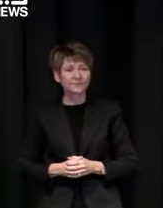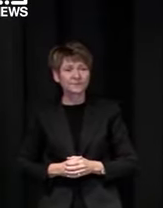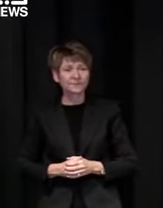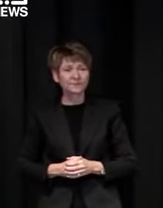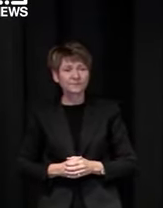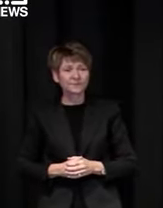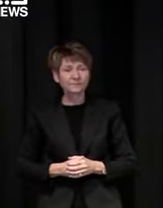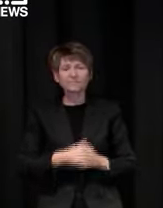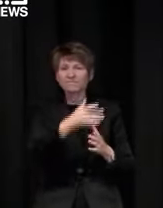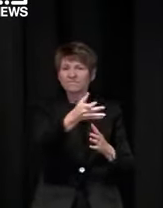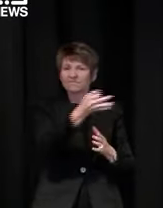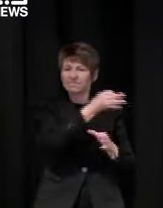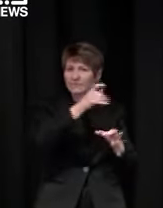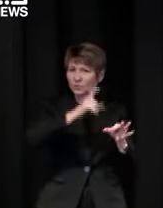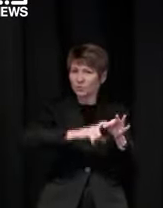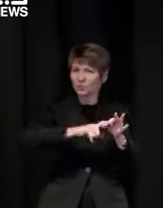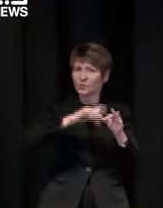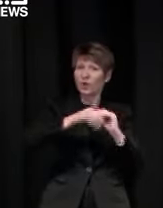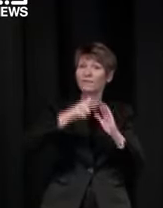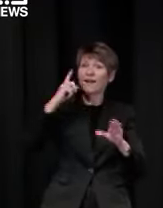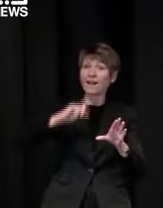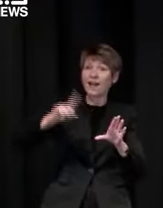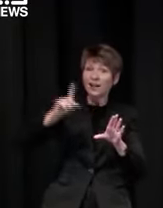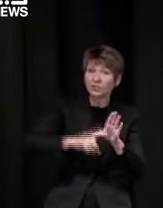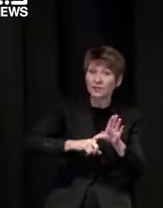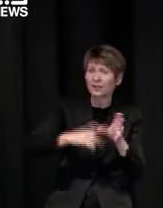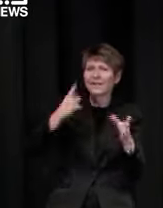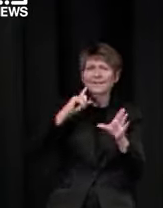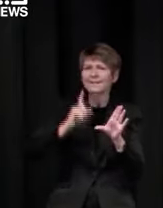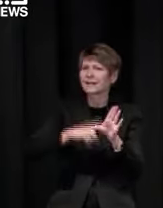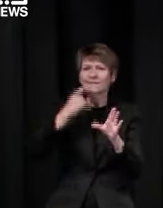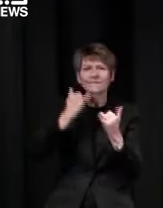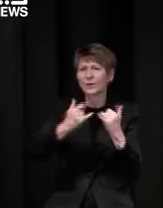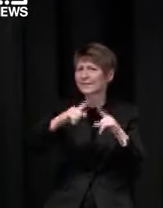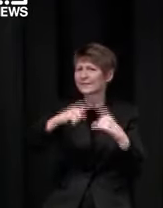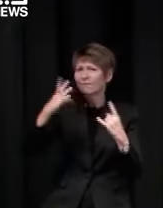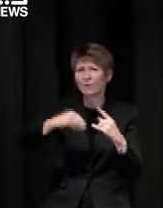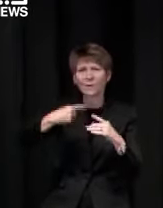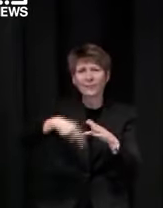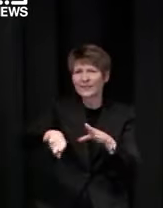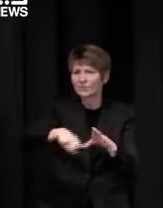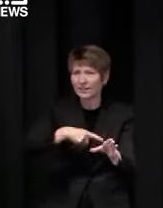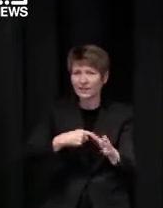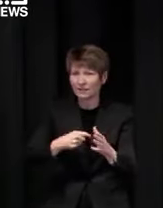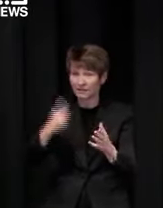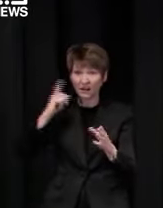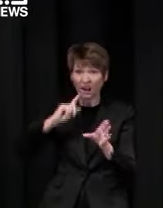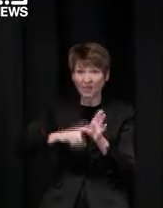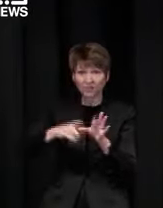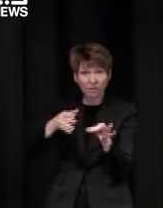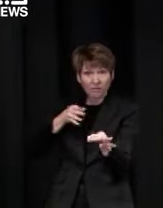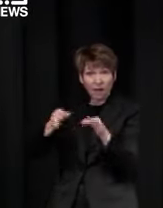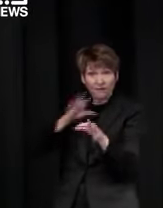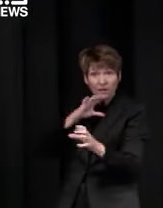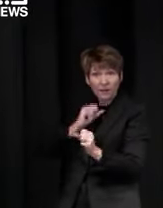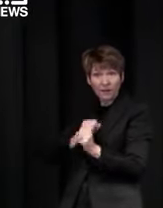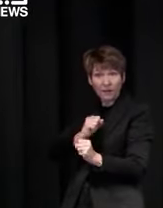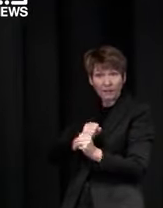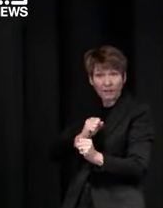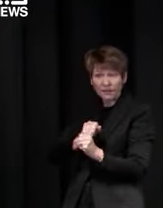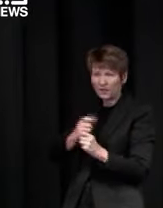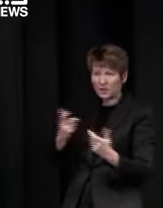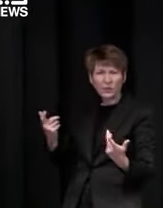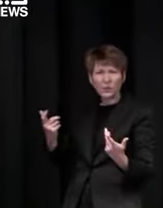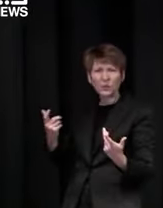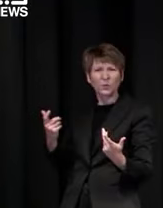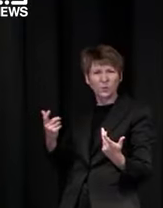know we had no vaccine and we didn't know how bad things were going to get so there were all sorts of different things done last year around field hospitals and